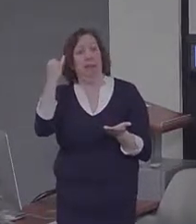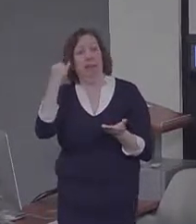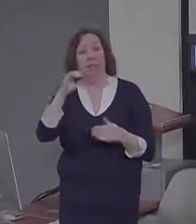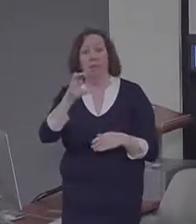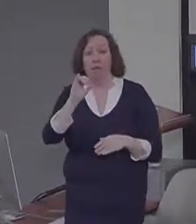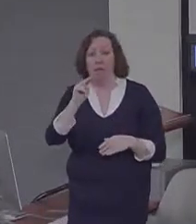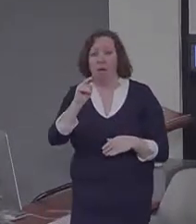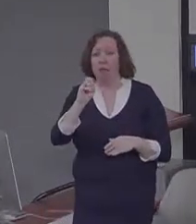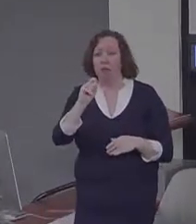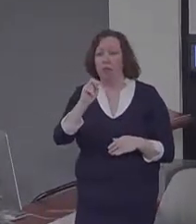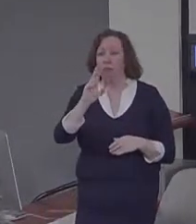hypothesis.